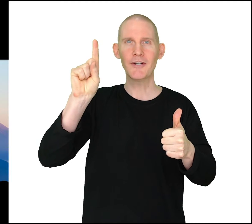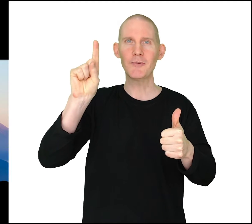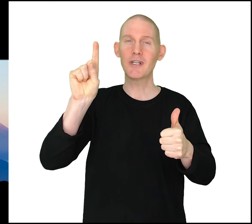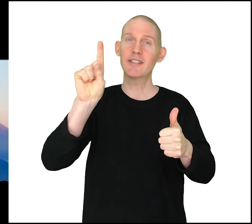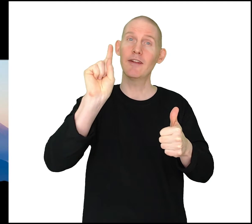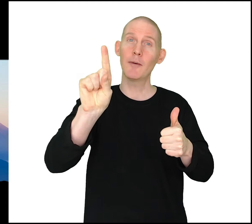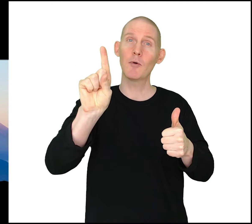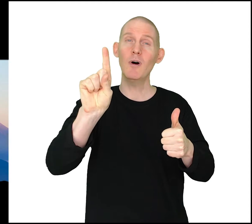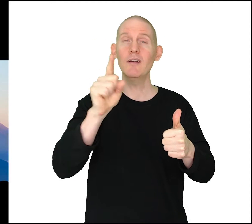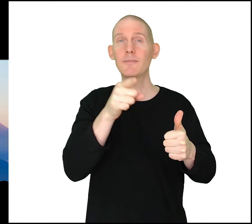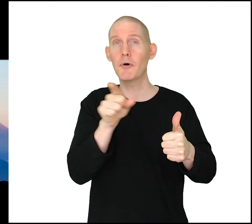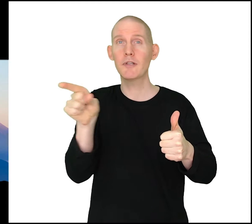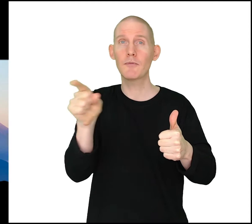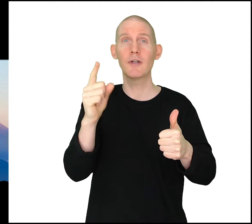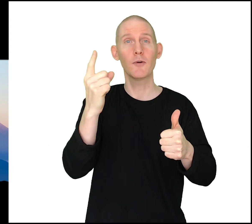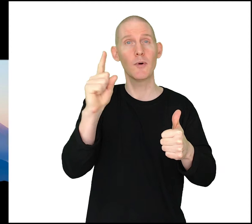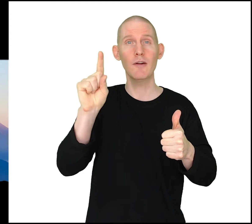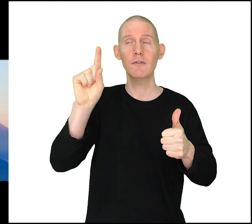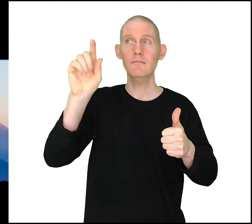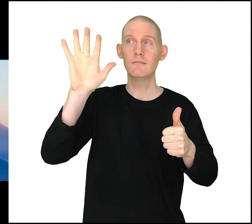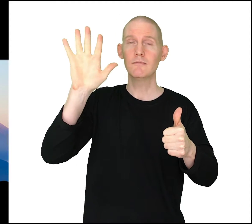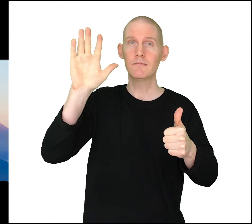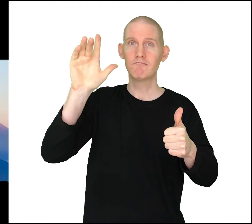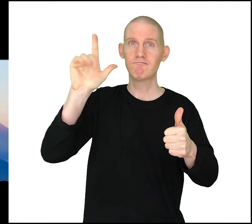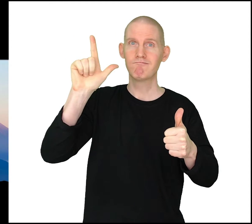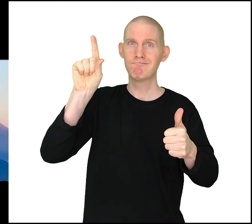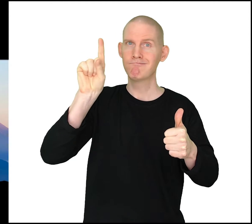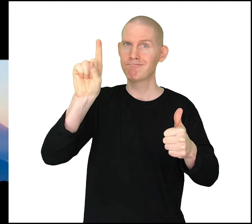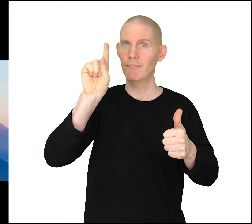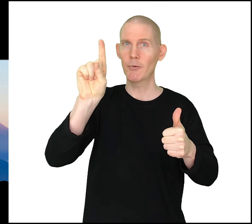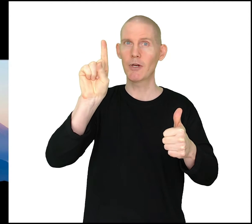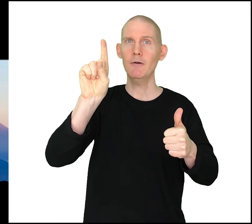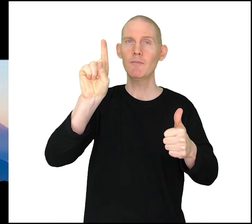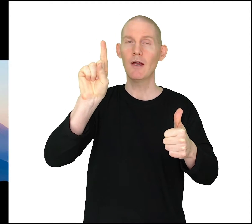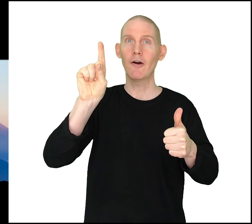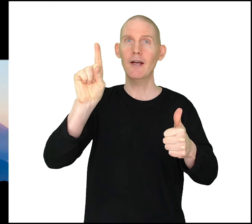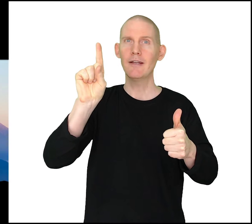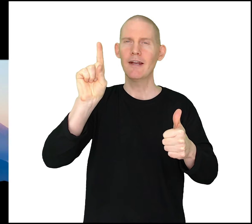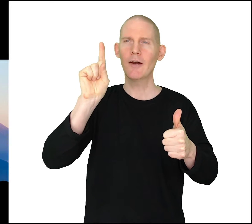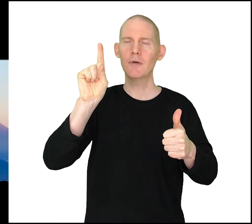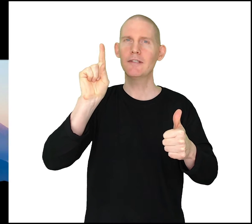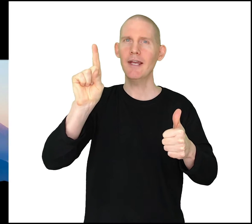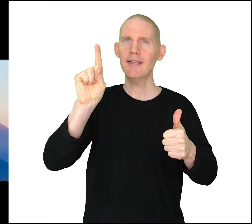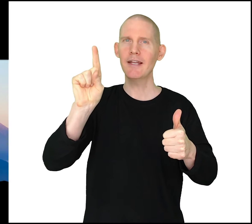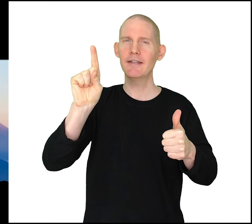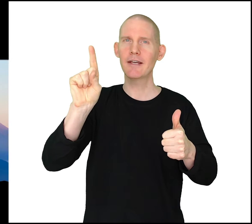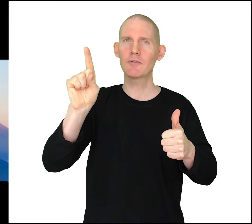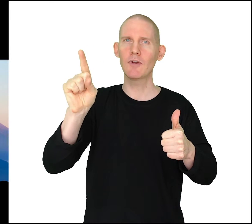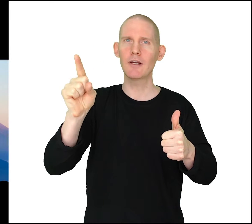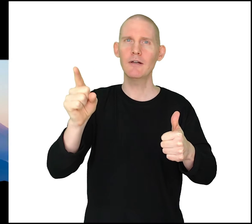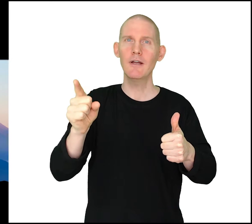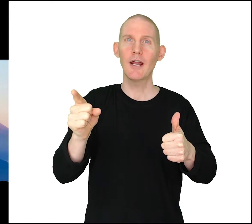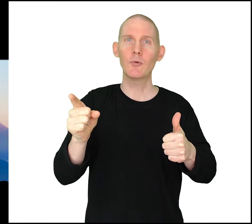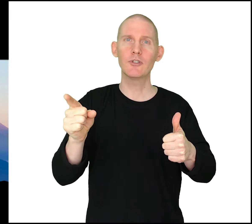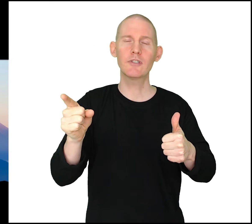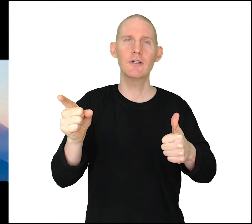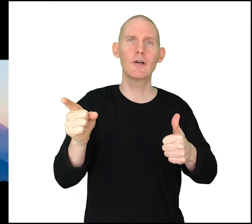we could say the number one pointer finger whatever there we go all right now we're going to take that index finger and we're just going to go